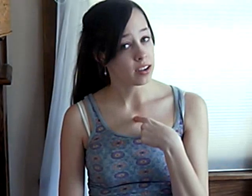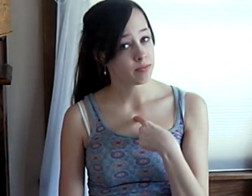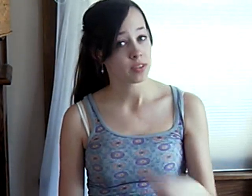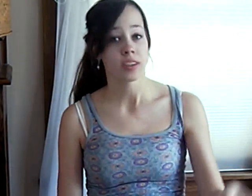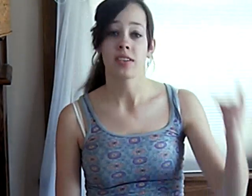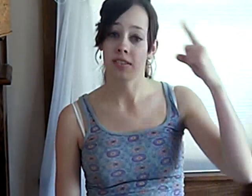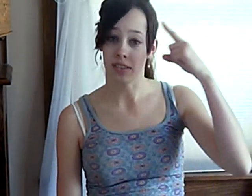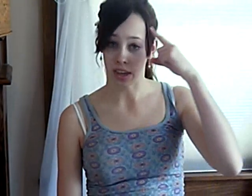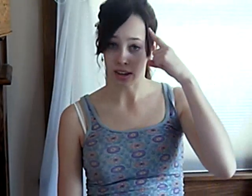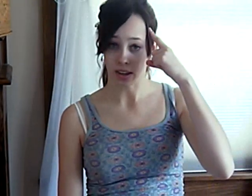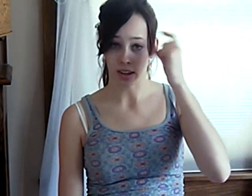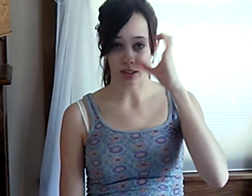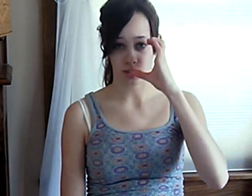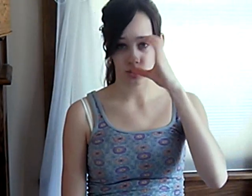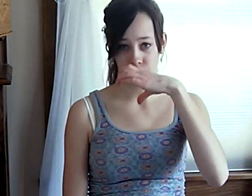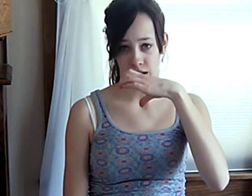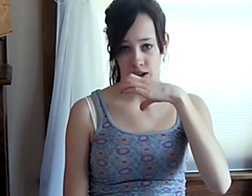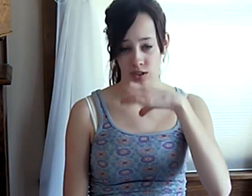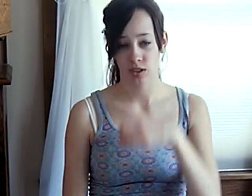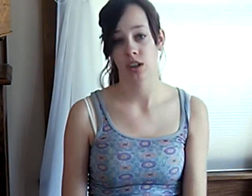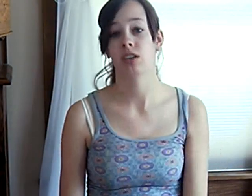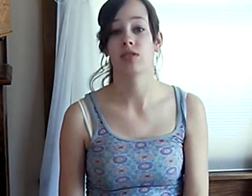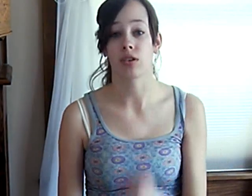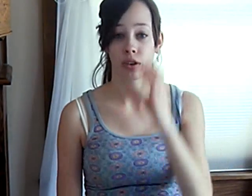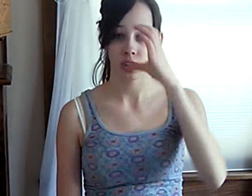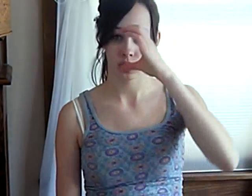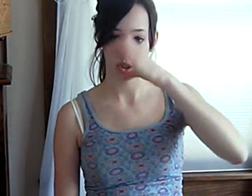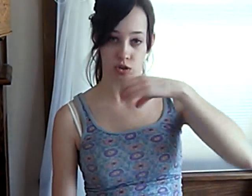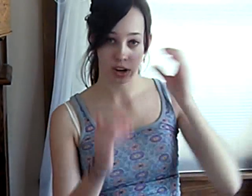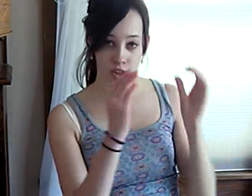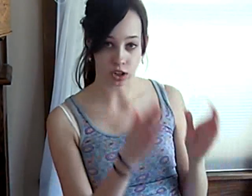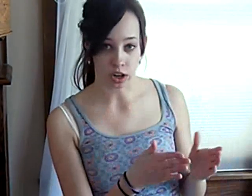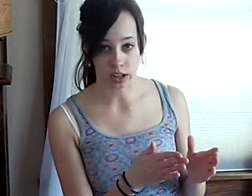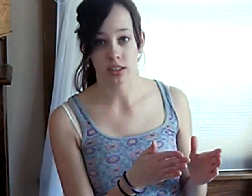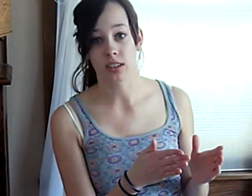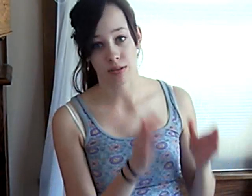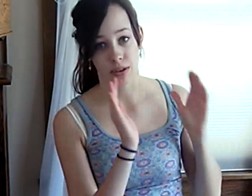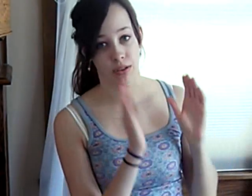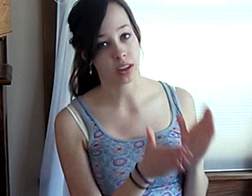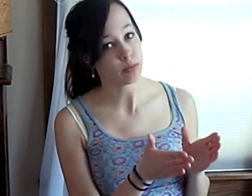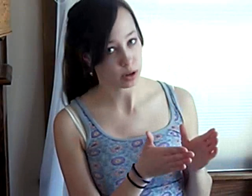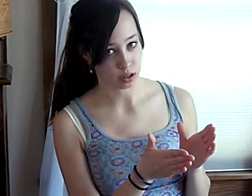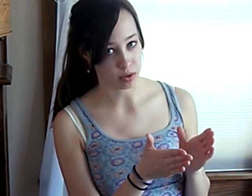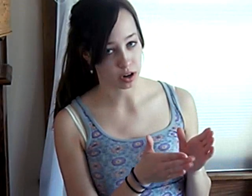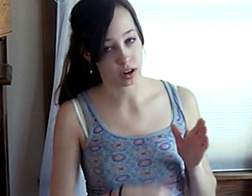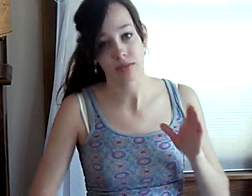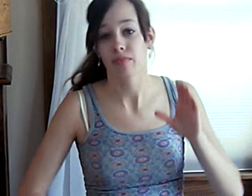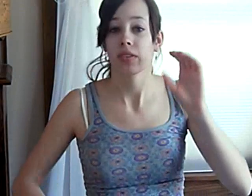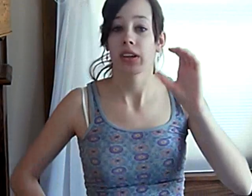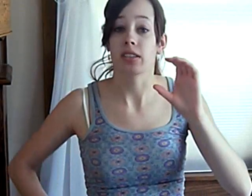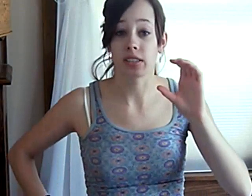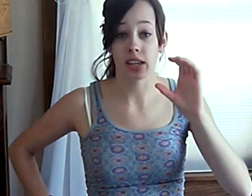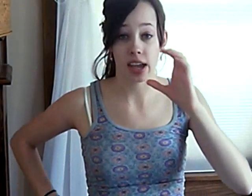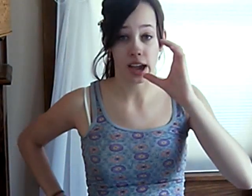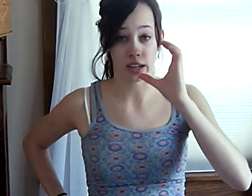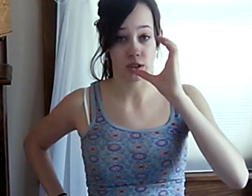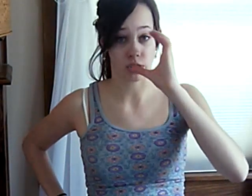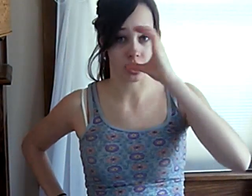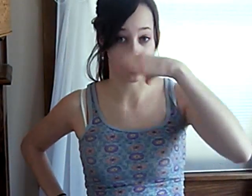I think it's strange. If you know stranger, it's the same thing about the person marker. The C hand, you go like